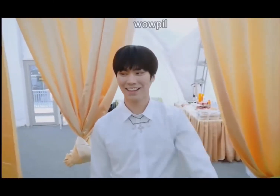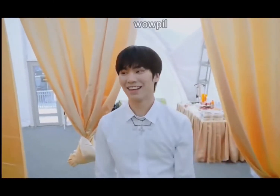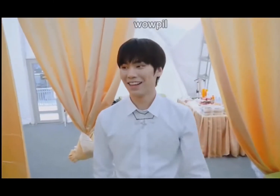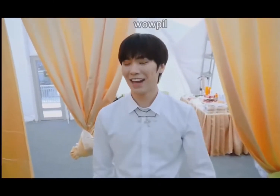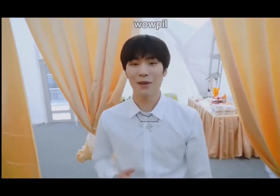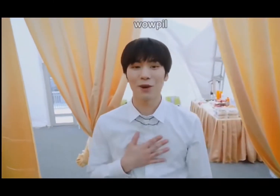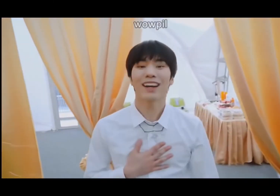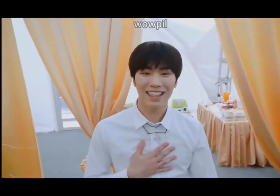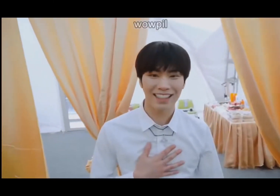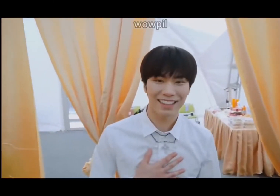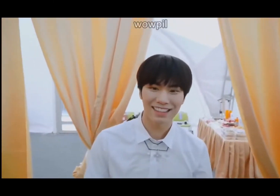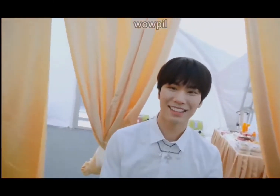I'm Rocky.